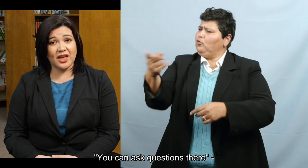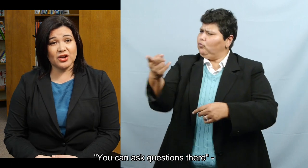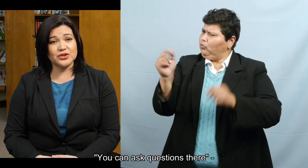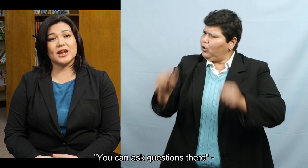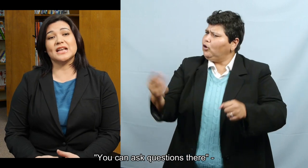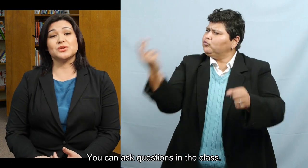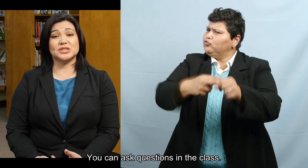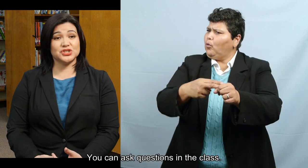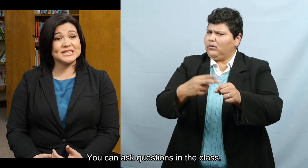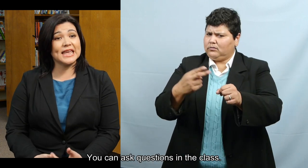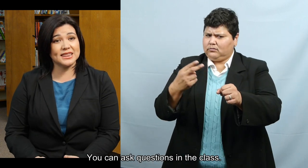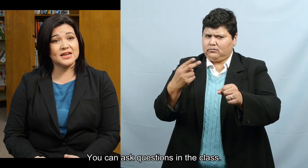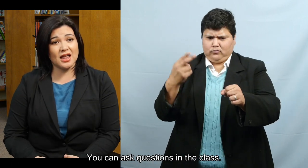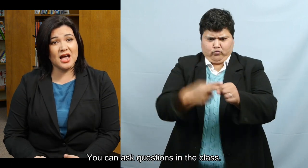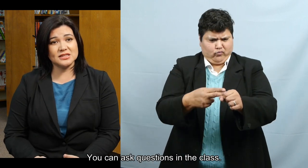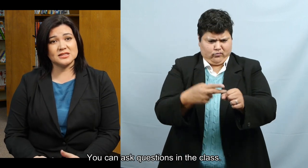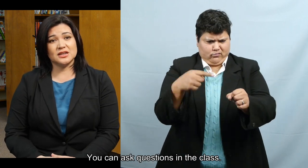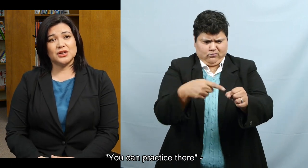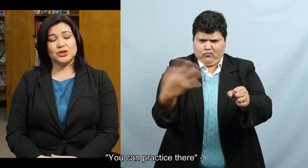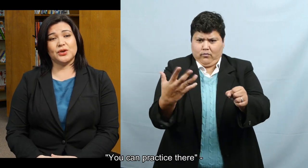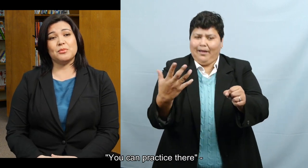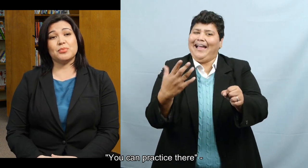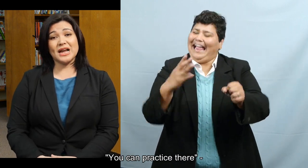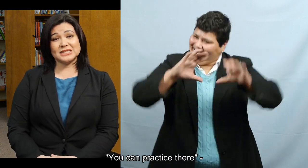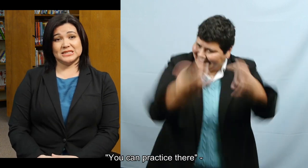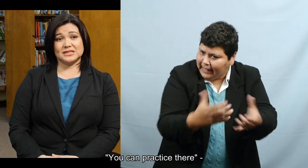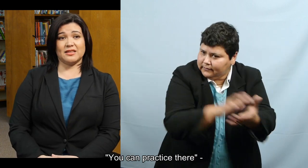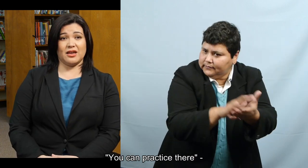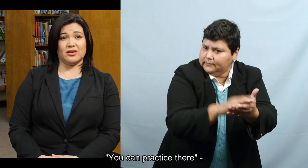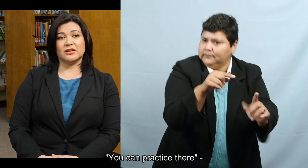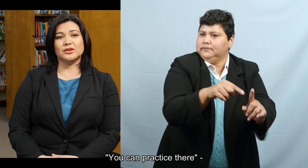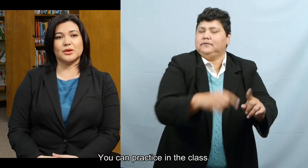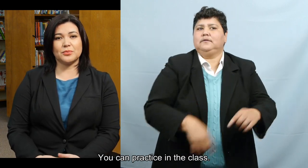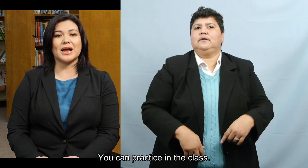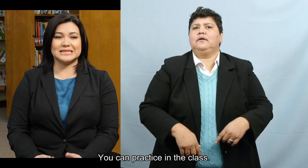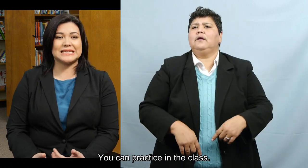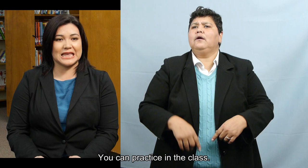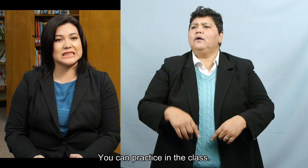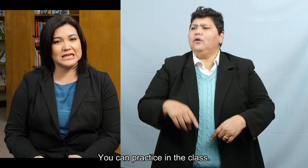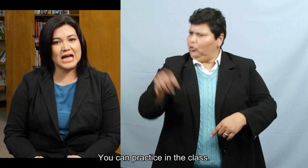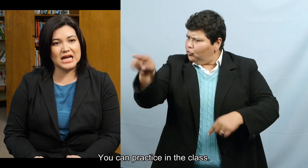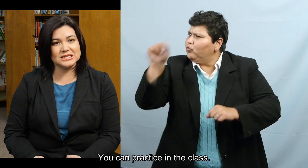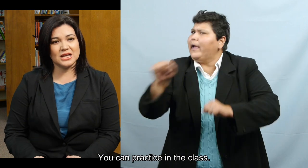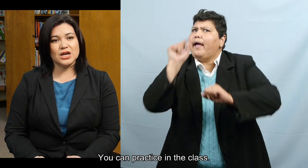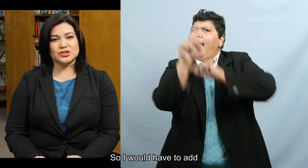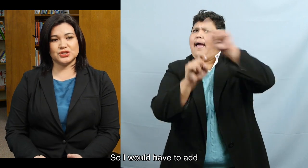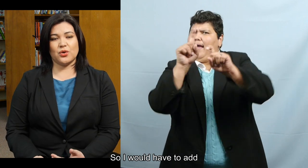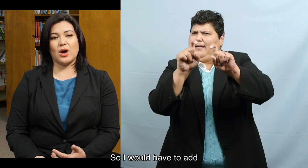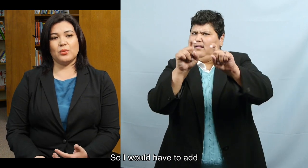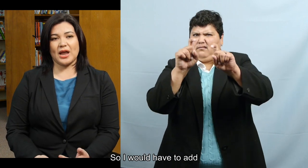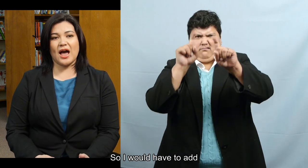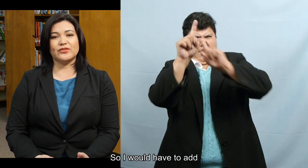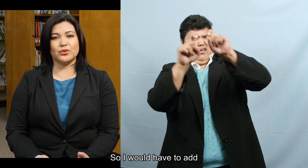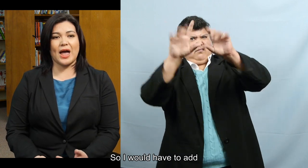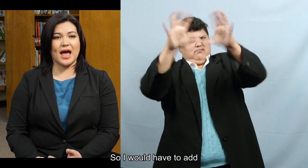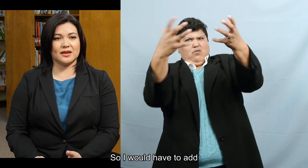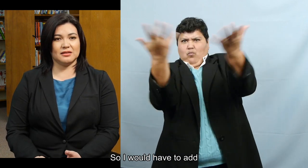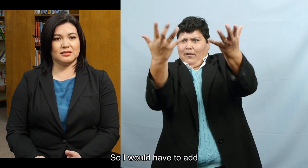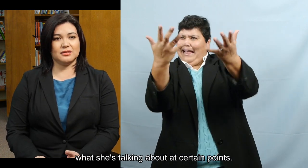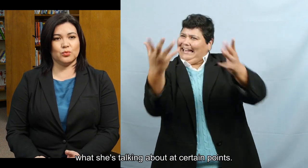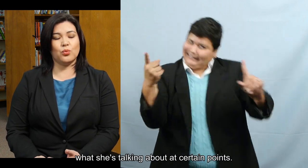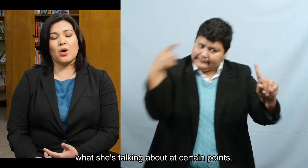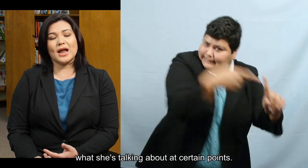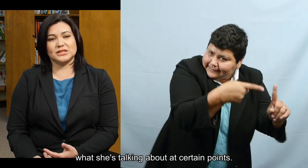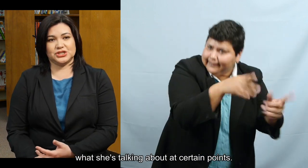questions there. You can ask questions in the class. You can practice there. You can practice in the class. So I would have to